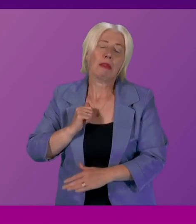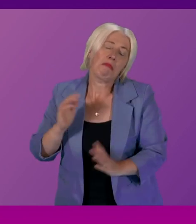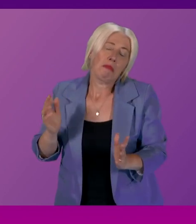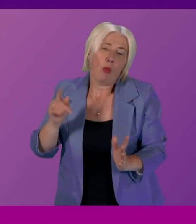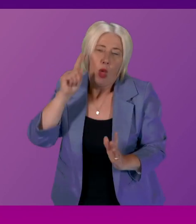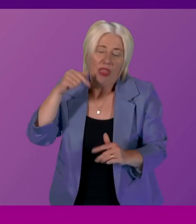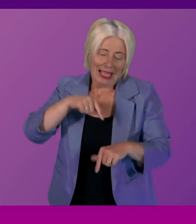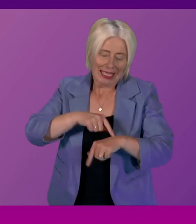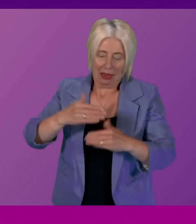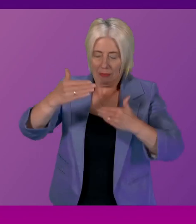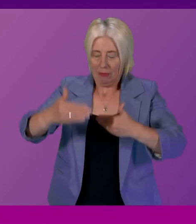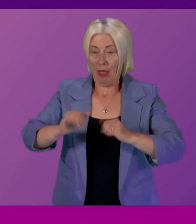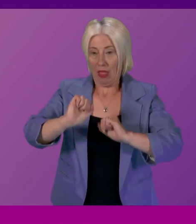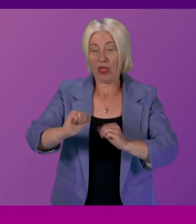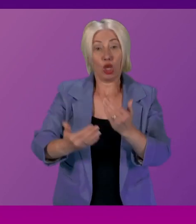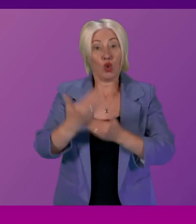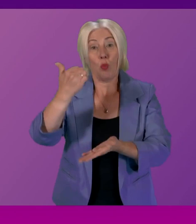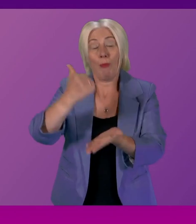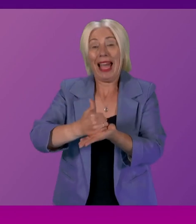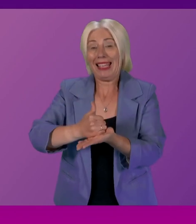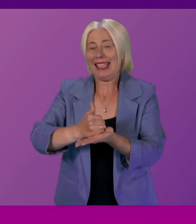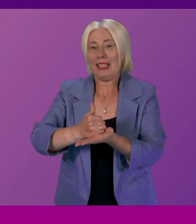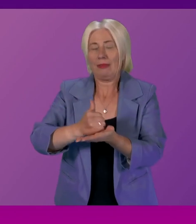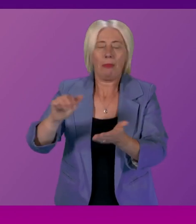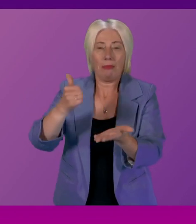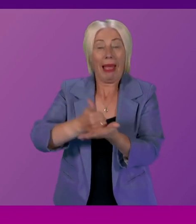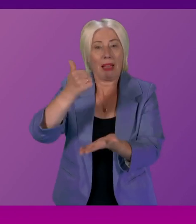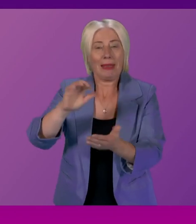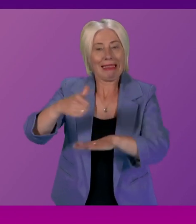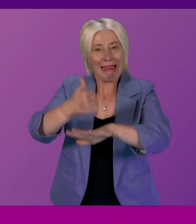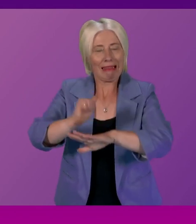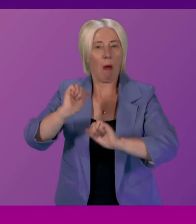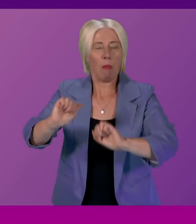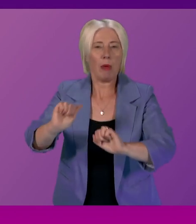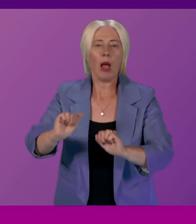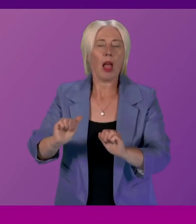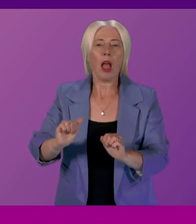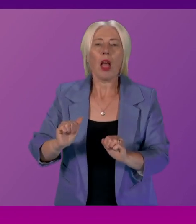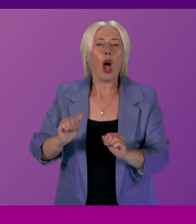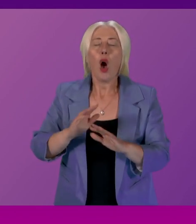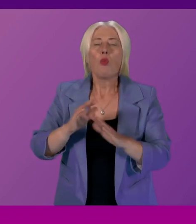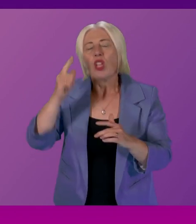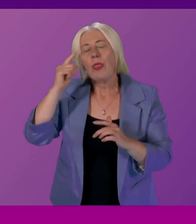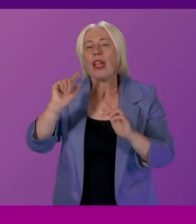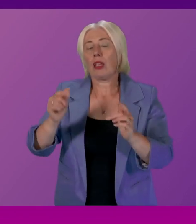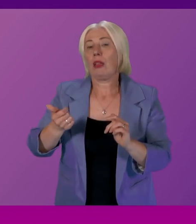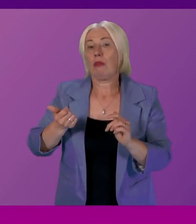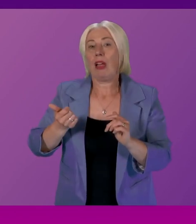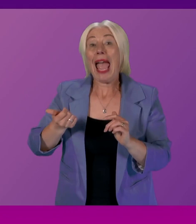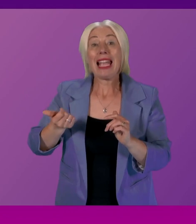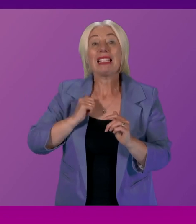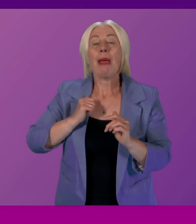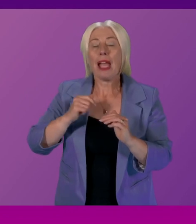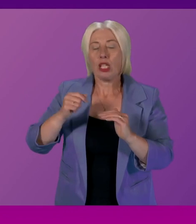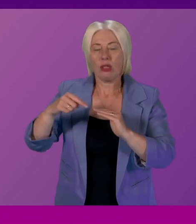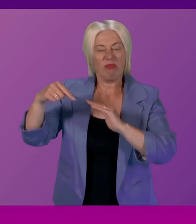of the bank's life cycle that there would necessarily be a level of loss I don't think it's completely unexpected given